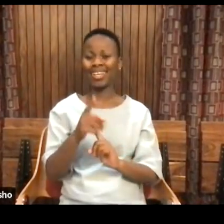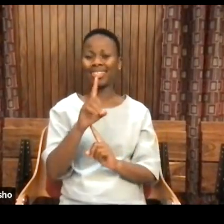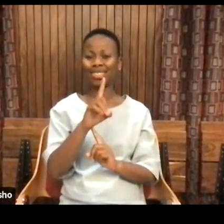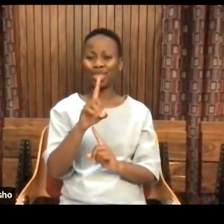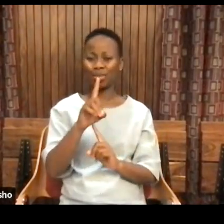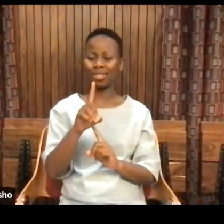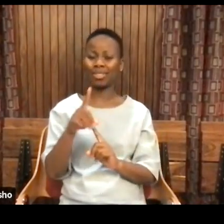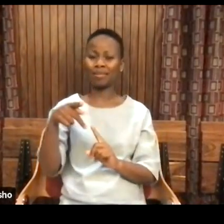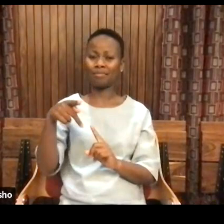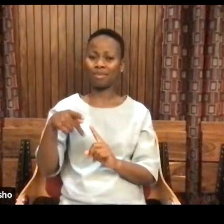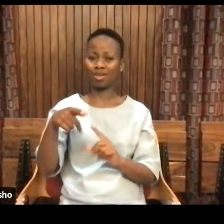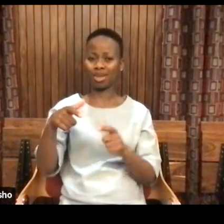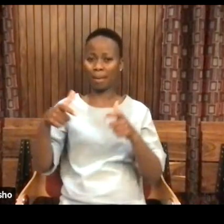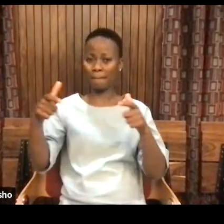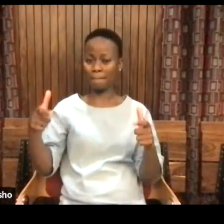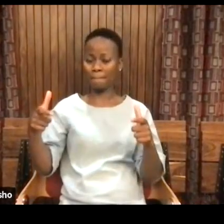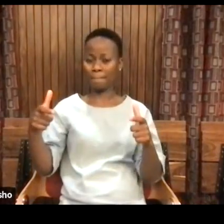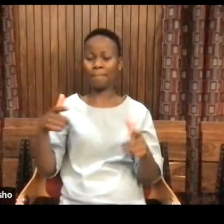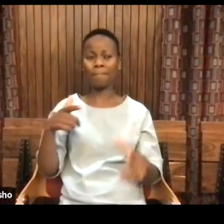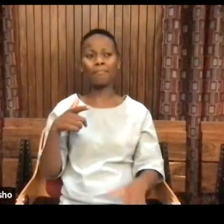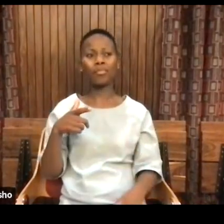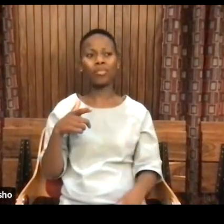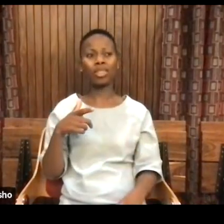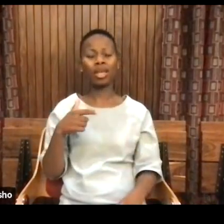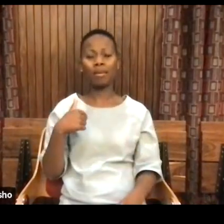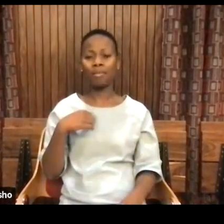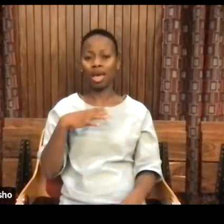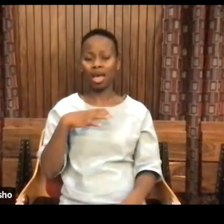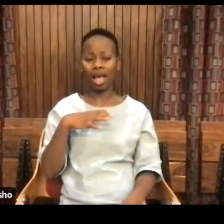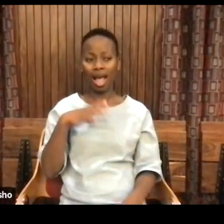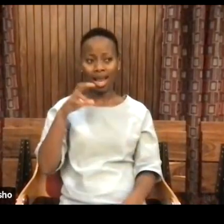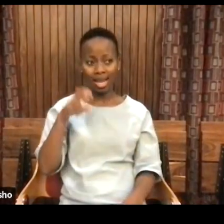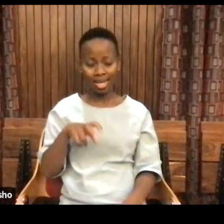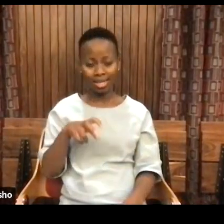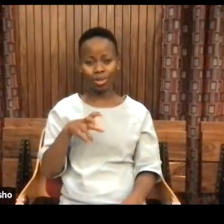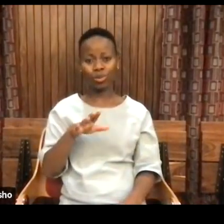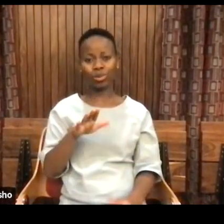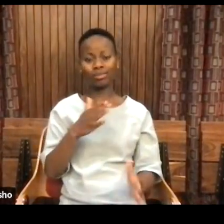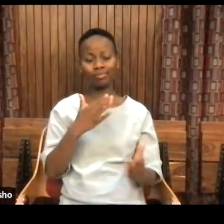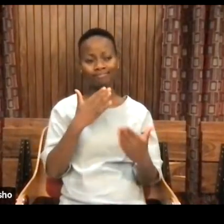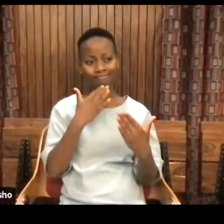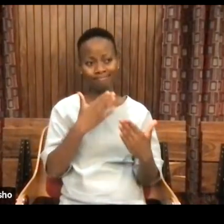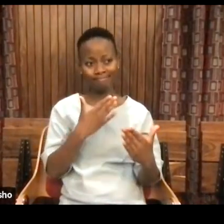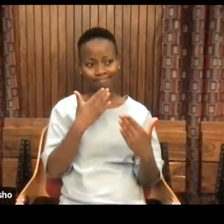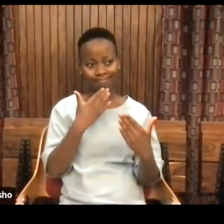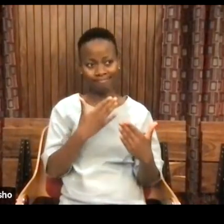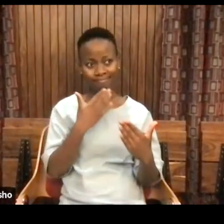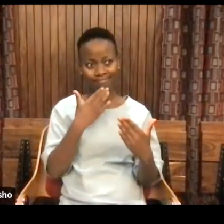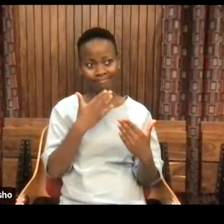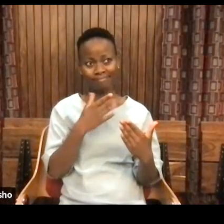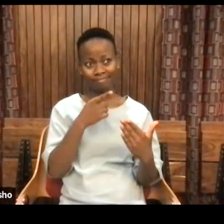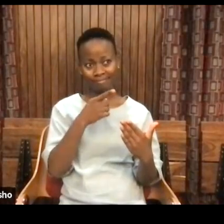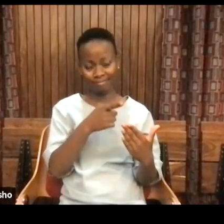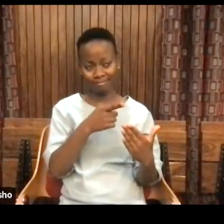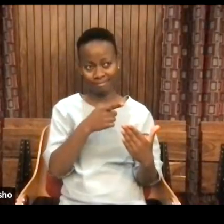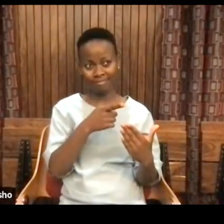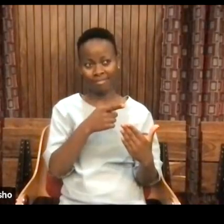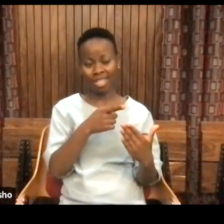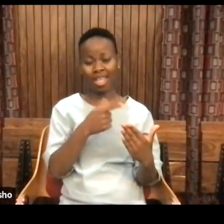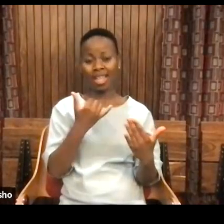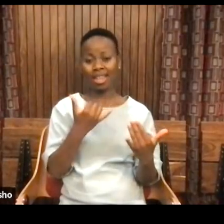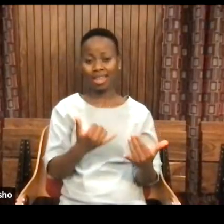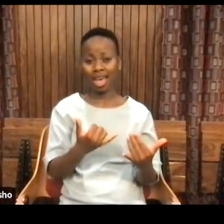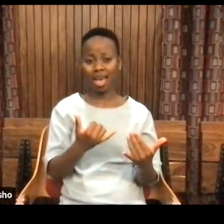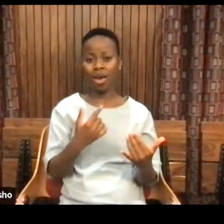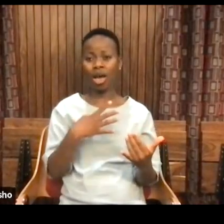have to address my thank you to you. And I'm going to, and